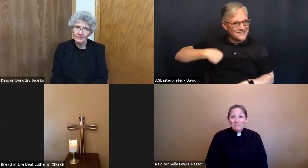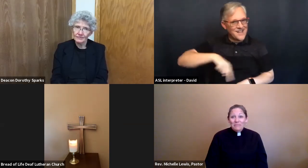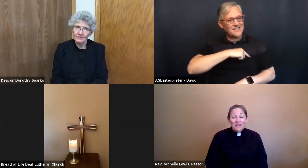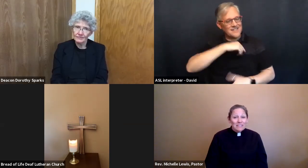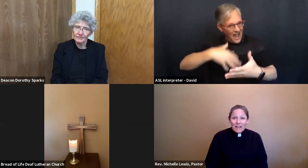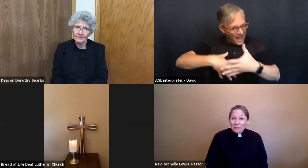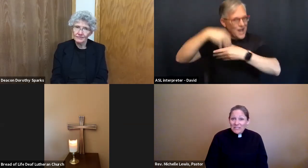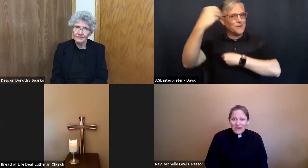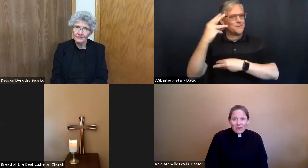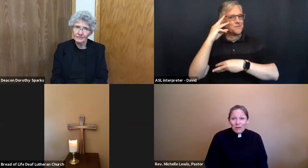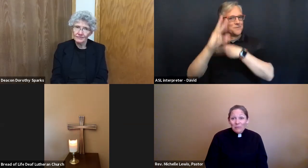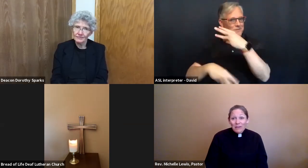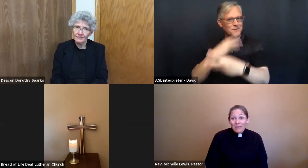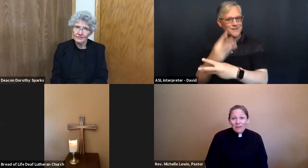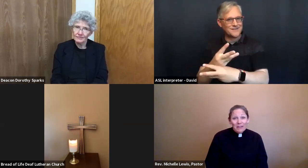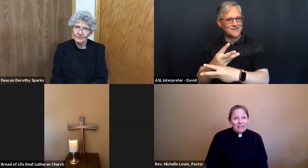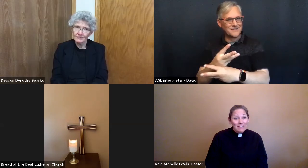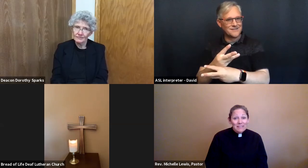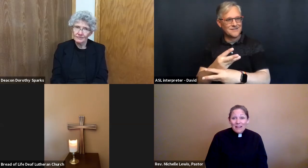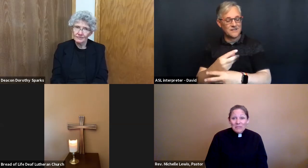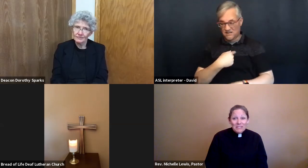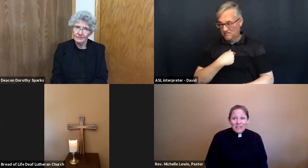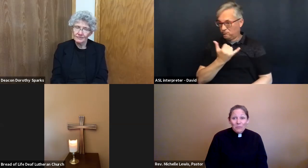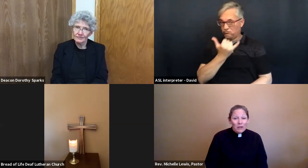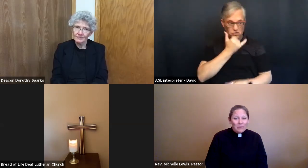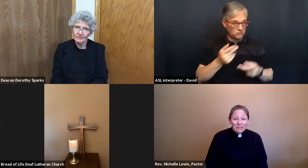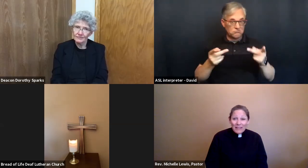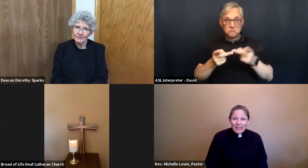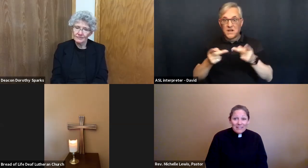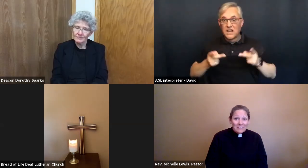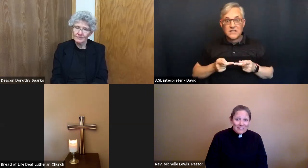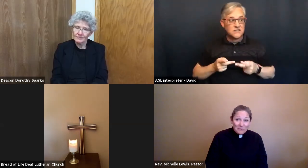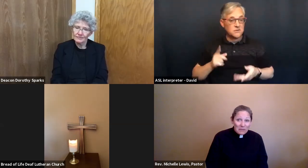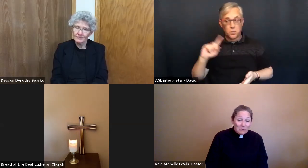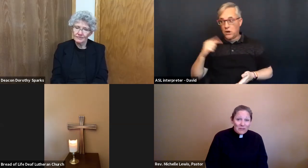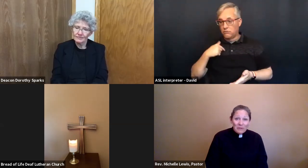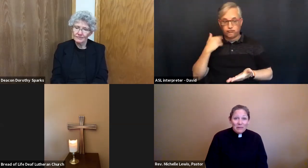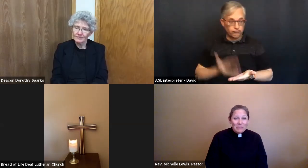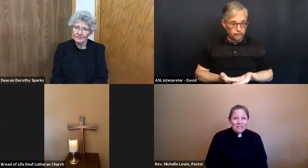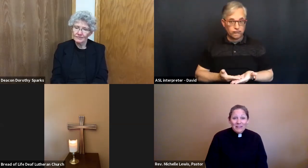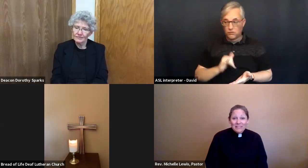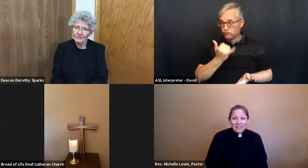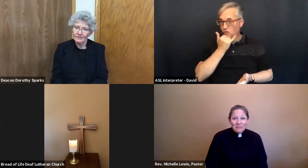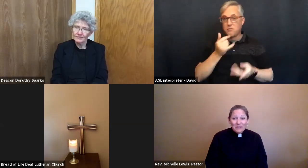it's not a mistake where we are it's not a mistake where we land the people that we come into contact with